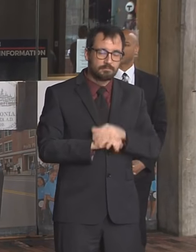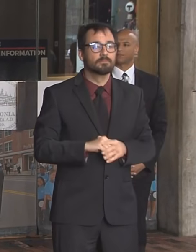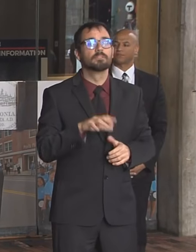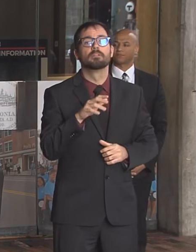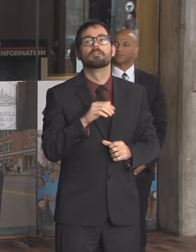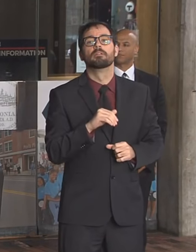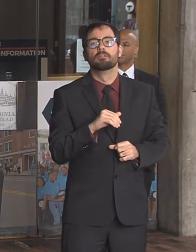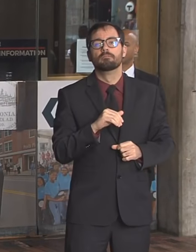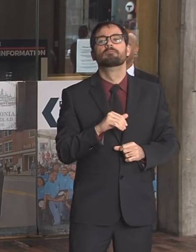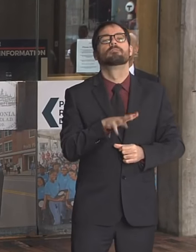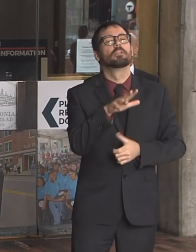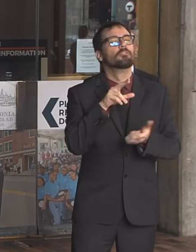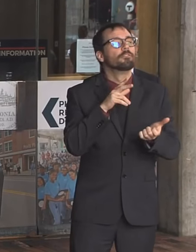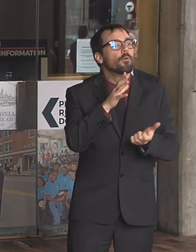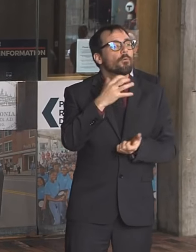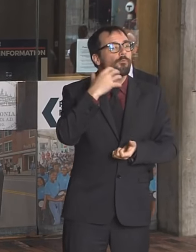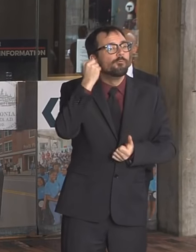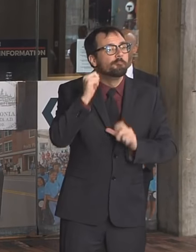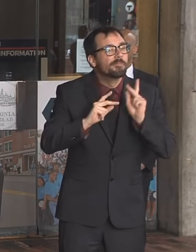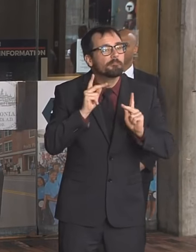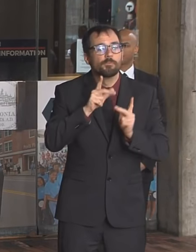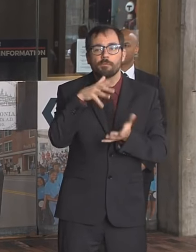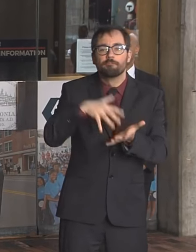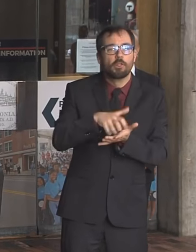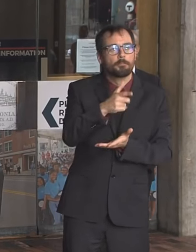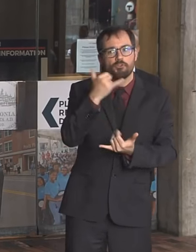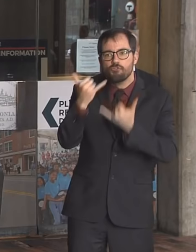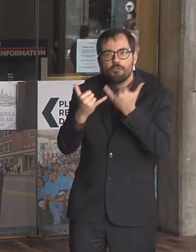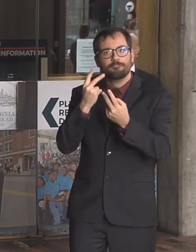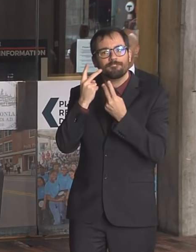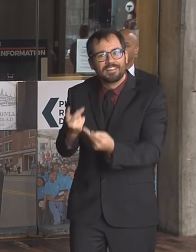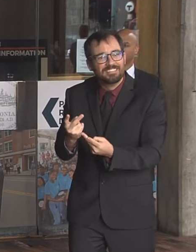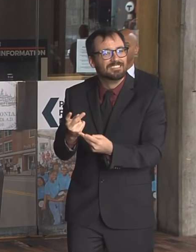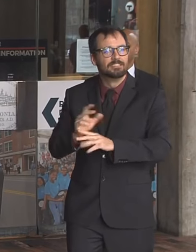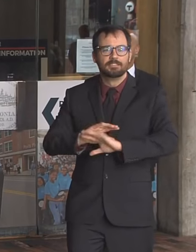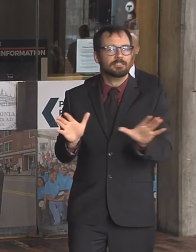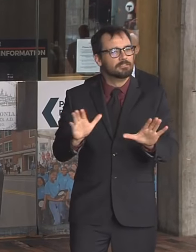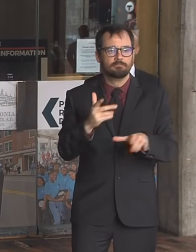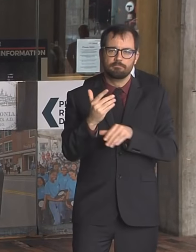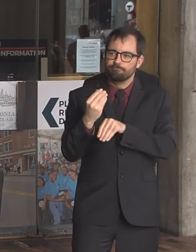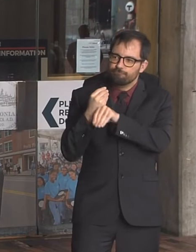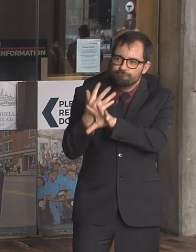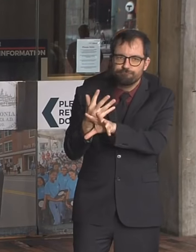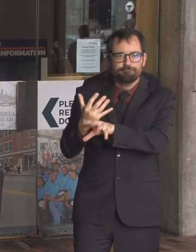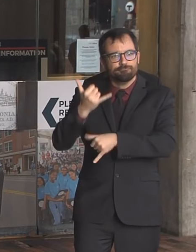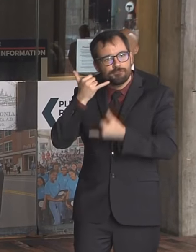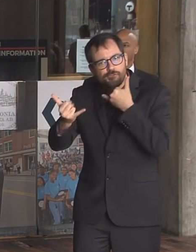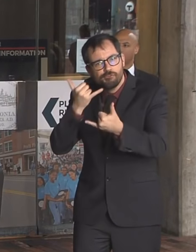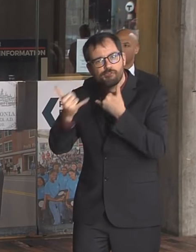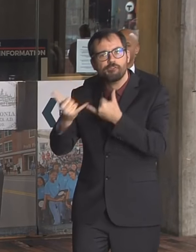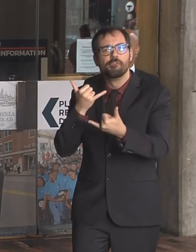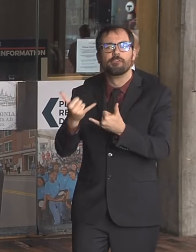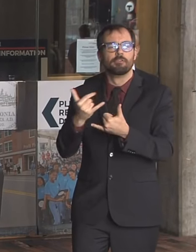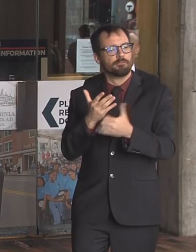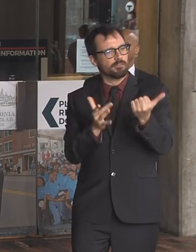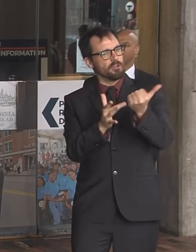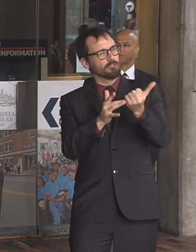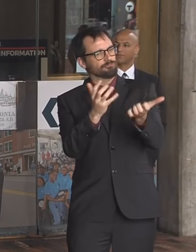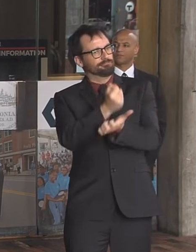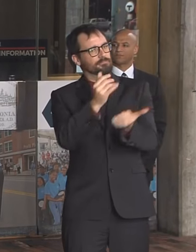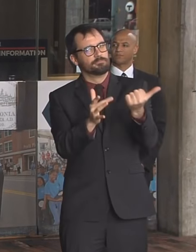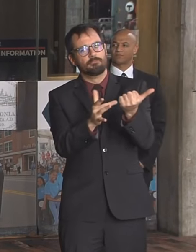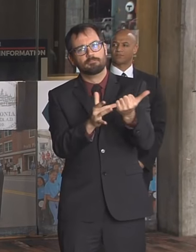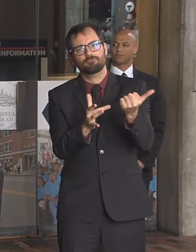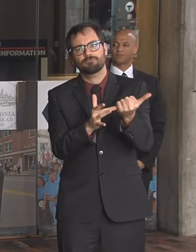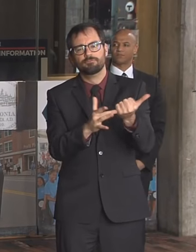so that there is some social interaction. But that social interaction needs to be most of it through technology right now. So just